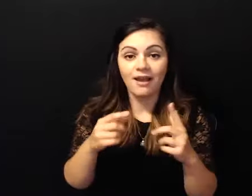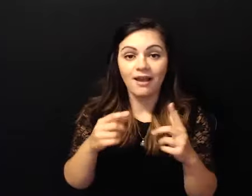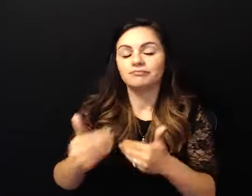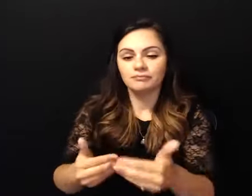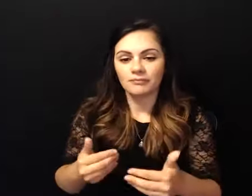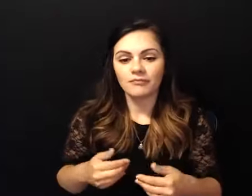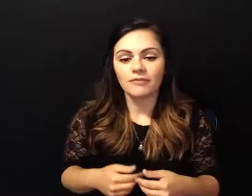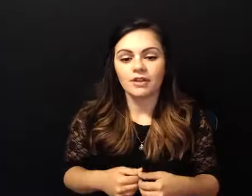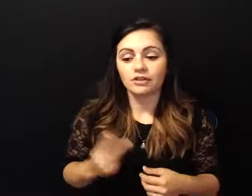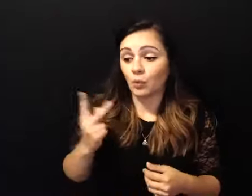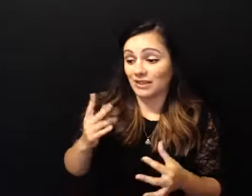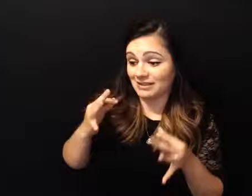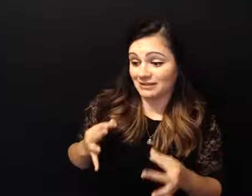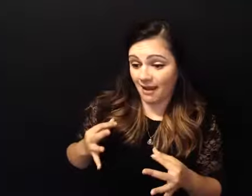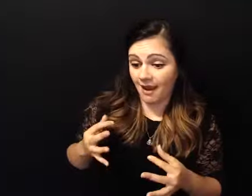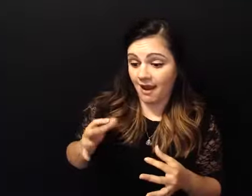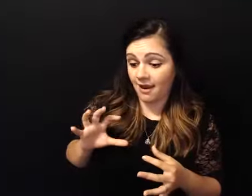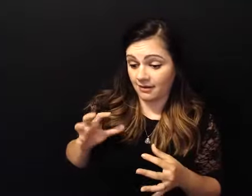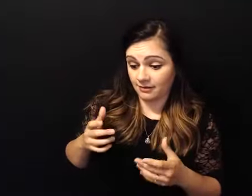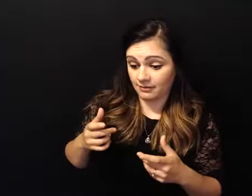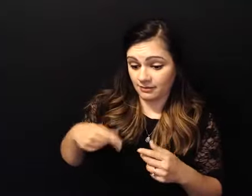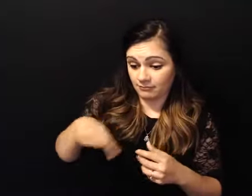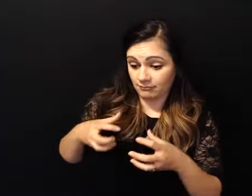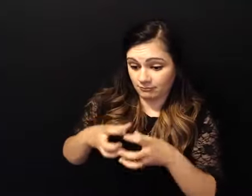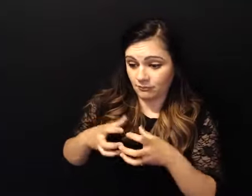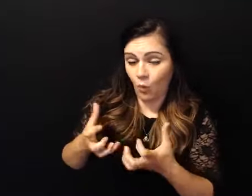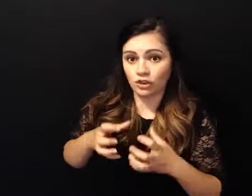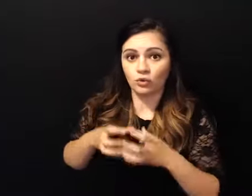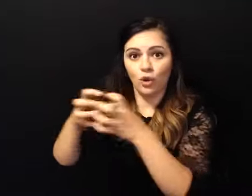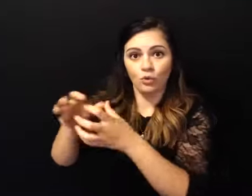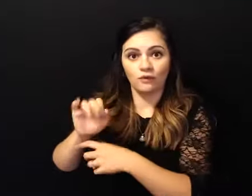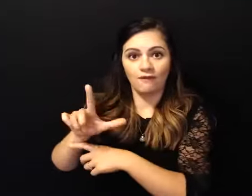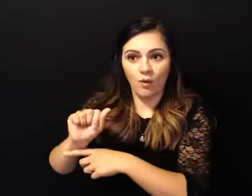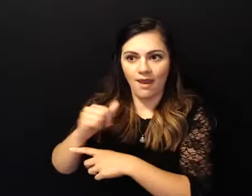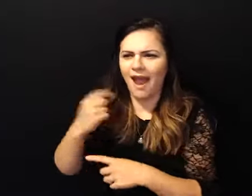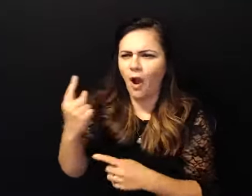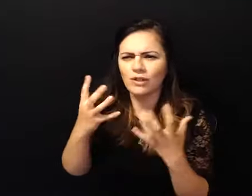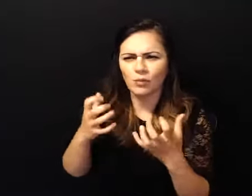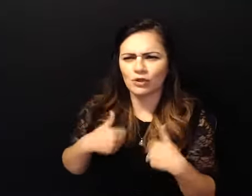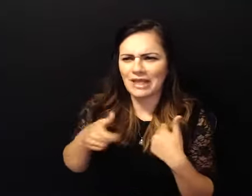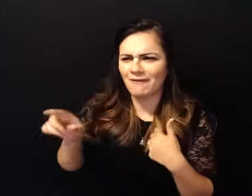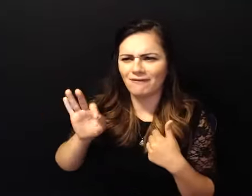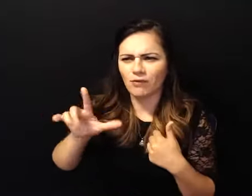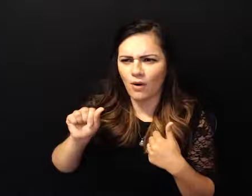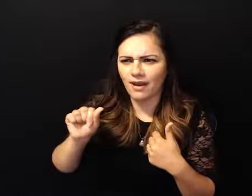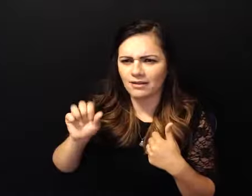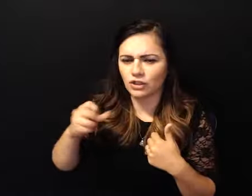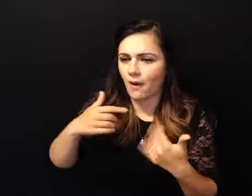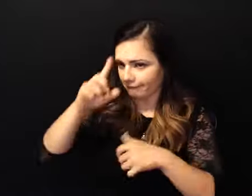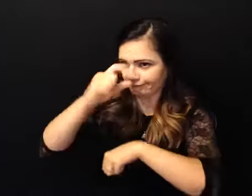want to go to florida and that sounded like a really great idea i've always wanted to live in florida and i have this idea that we're going to go ahead and go to florida and i clear it with my sponsor and